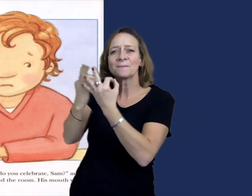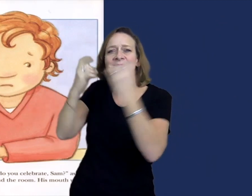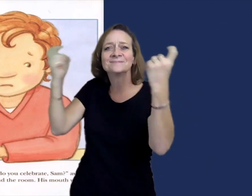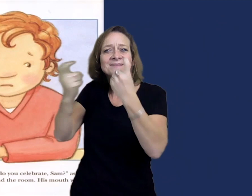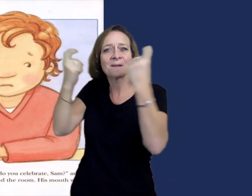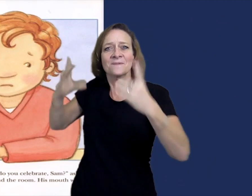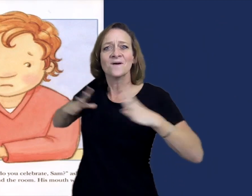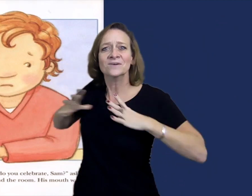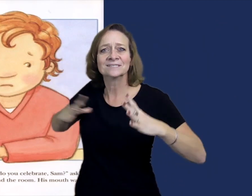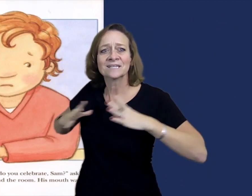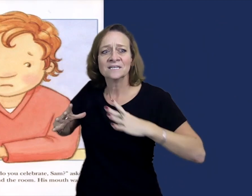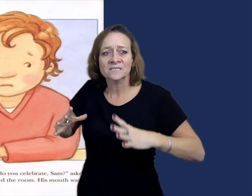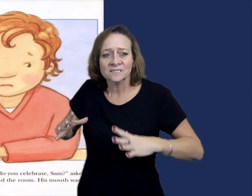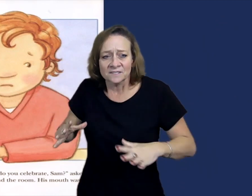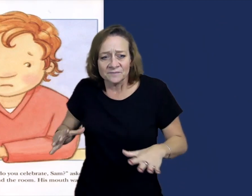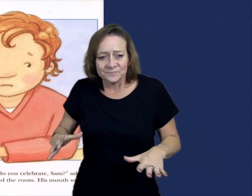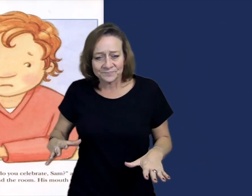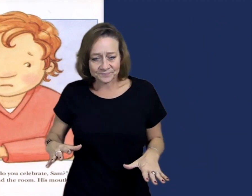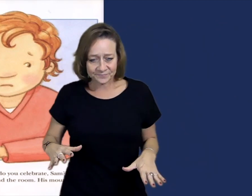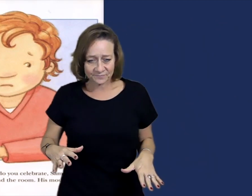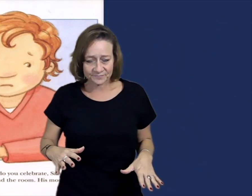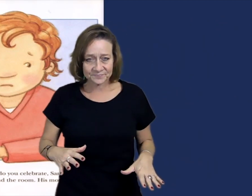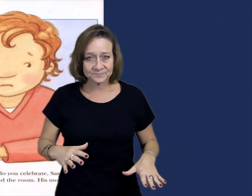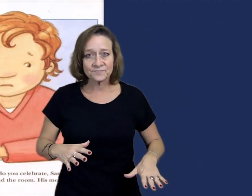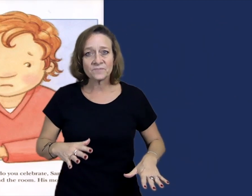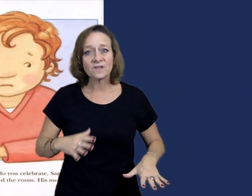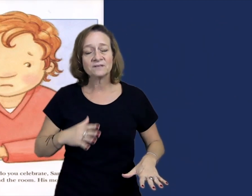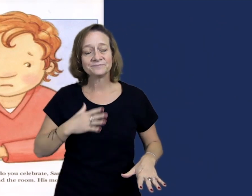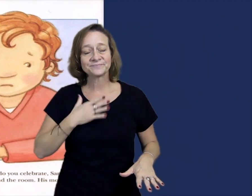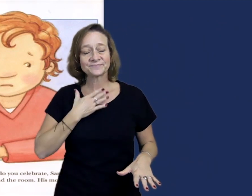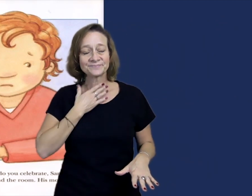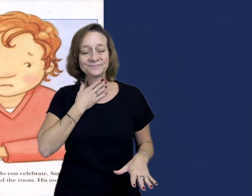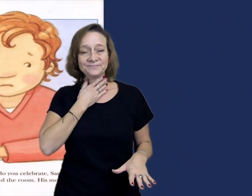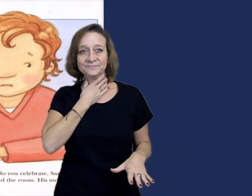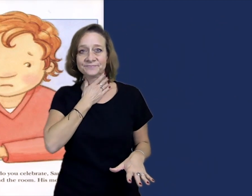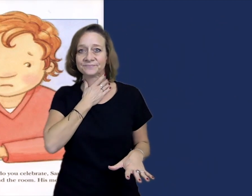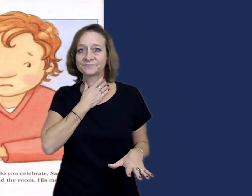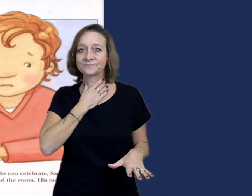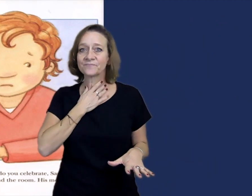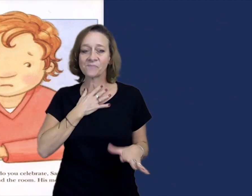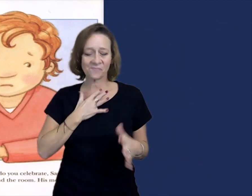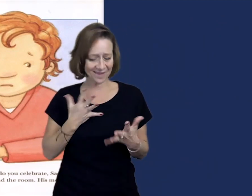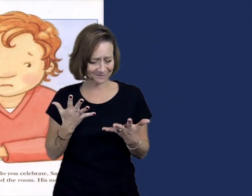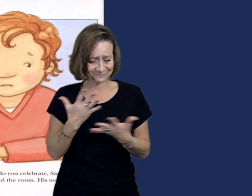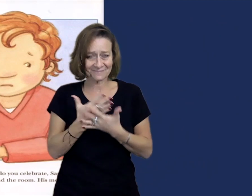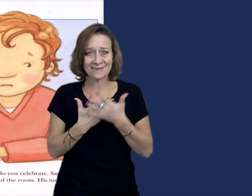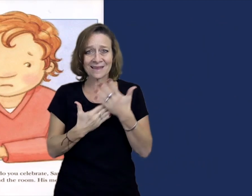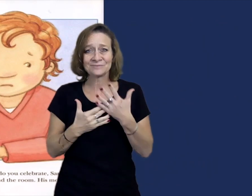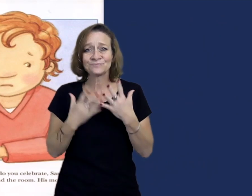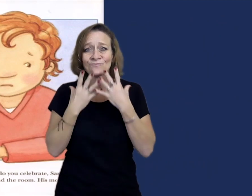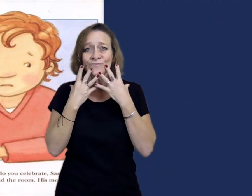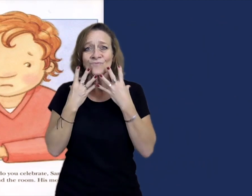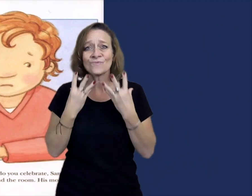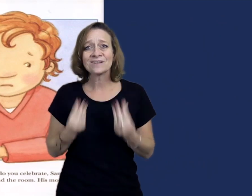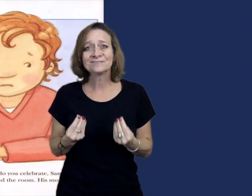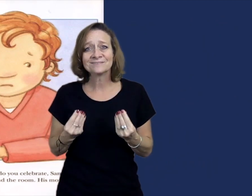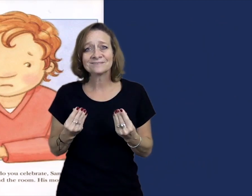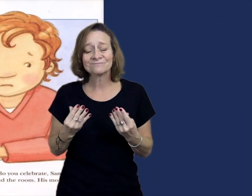How do you celebrate Sam? Sam? asked Miss Nancy. Sam looked around the